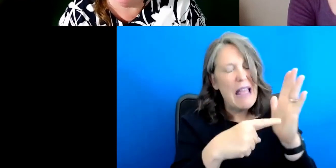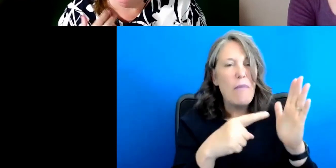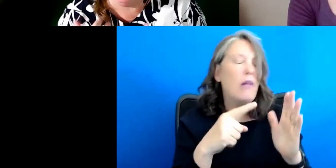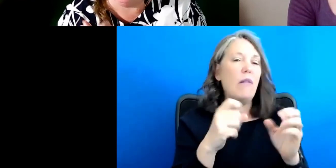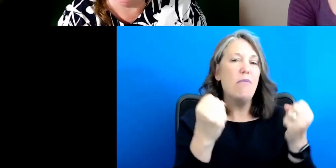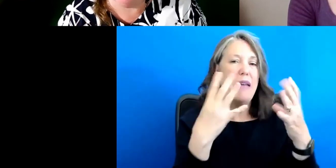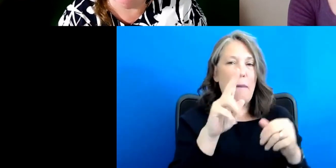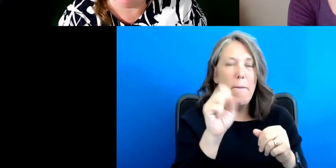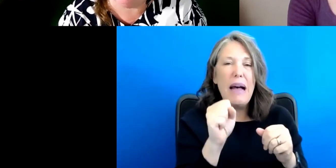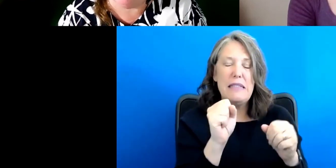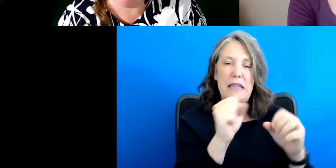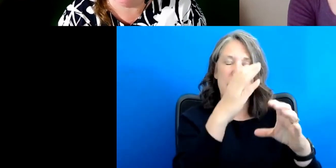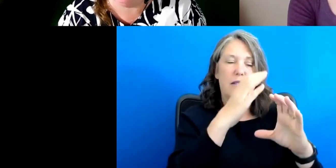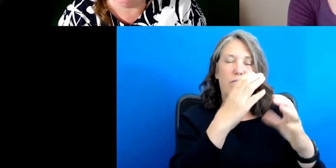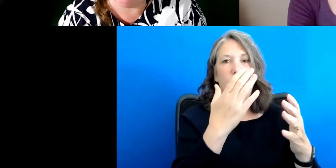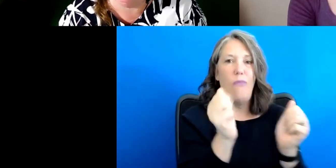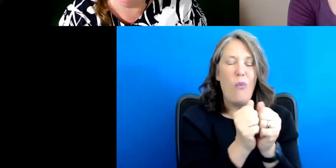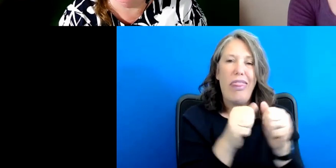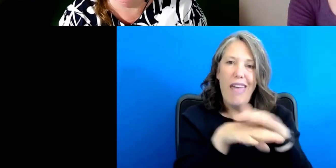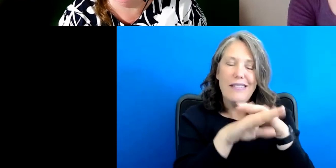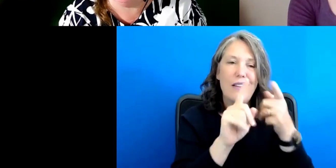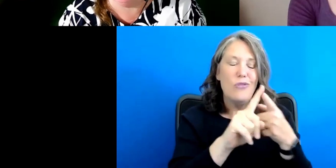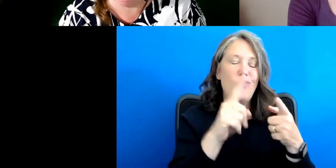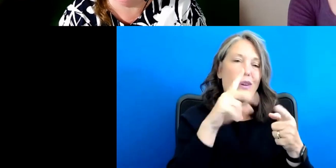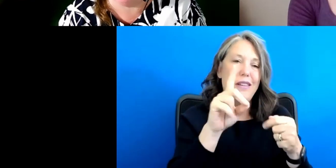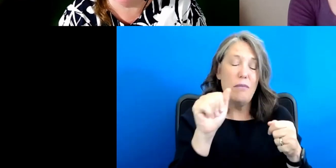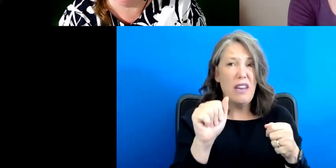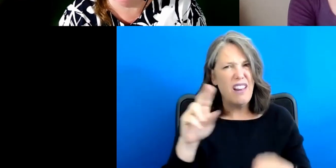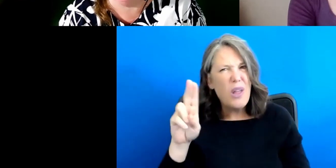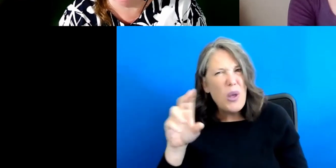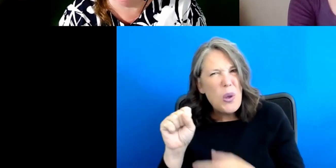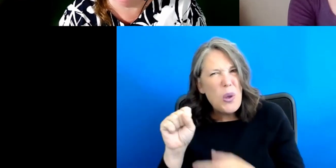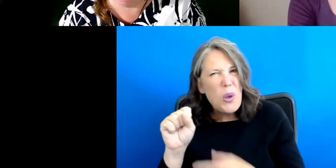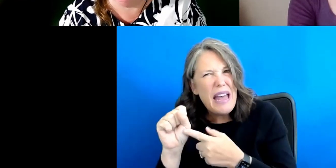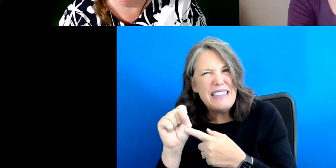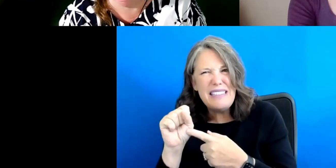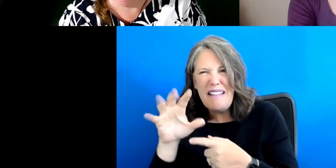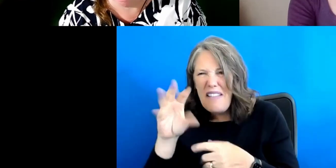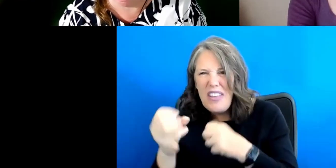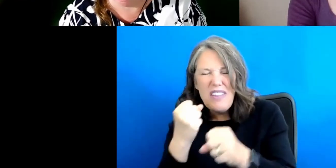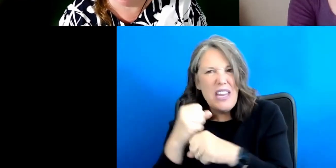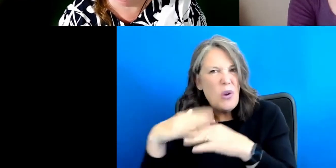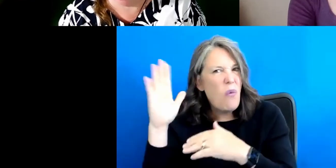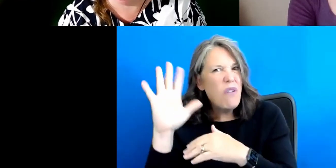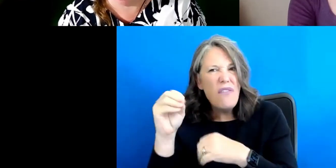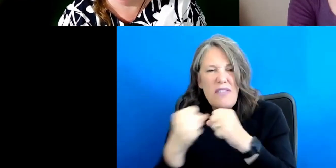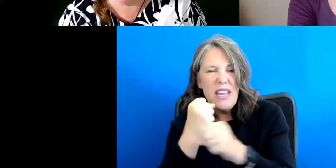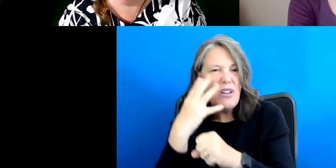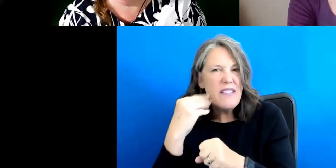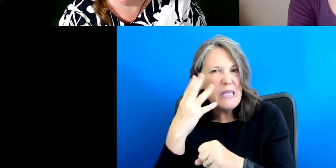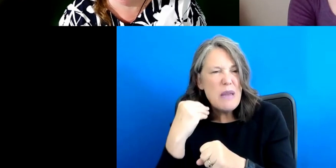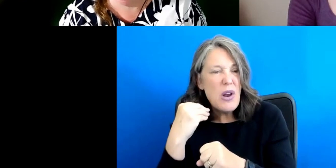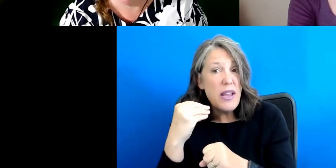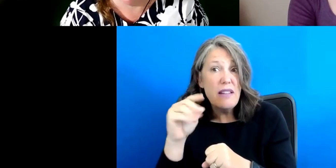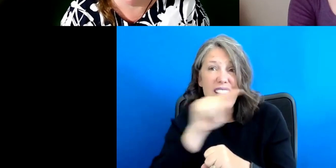good. And, you know, the U S has over 50 years of experience in this area and they should be coming to us